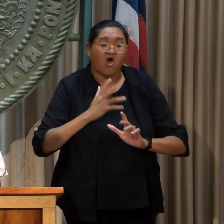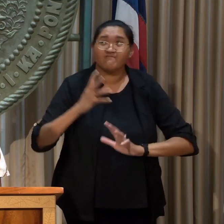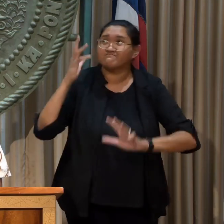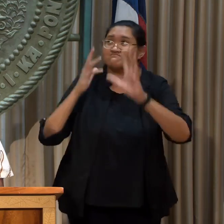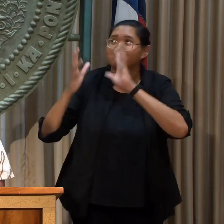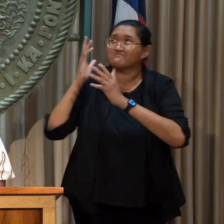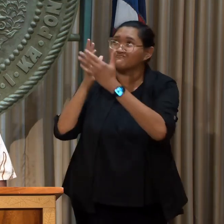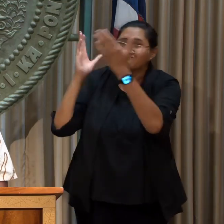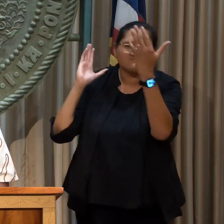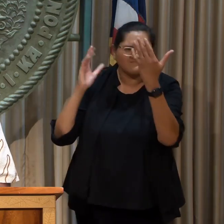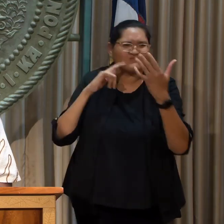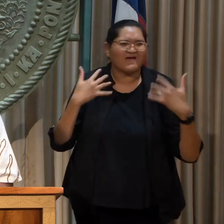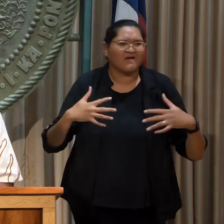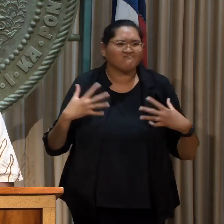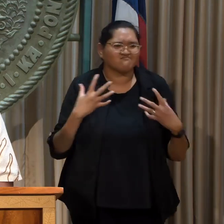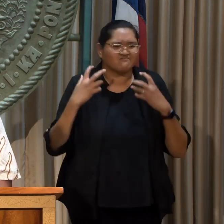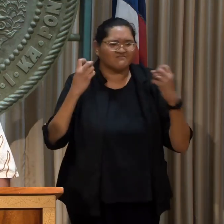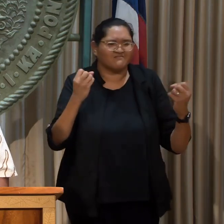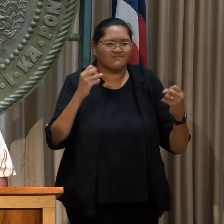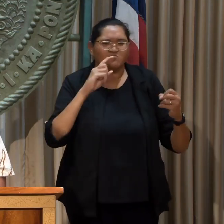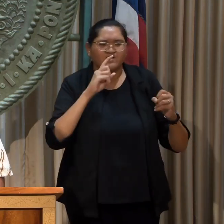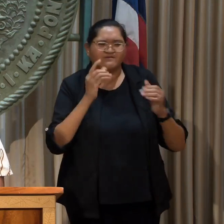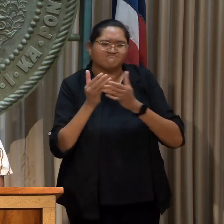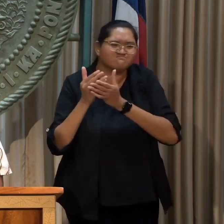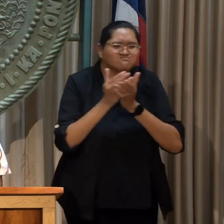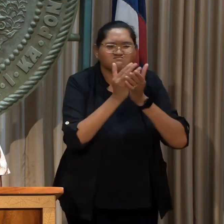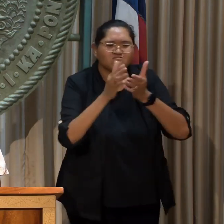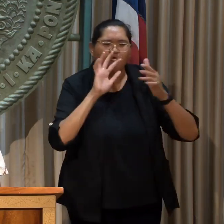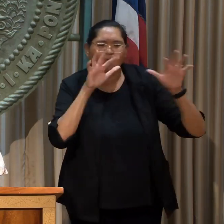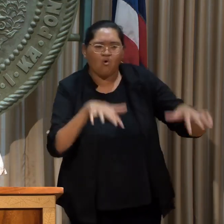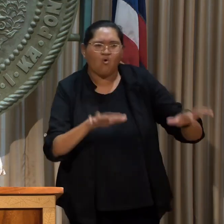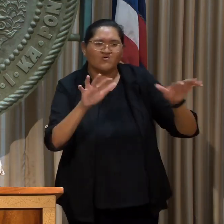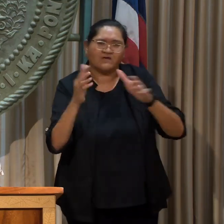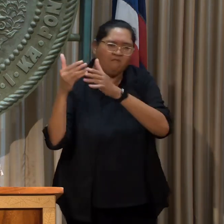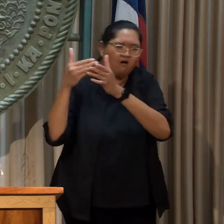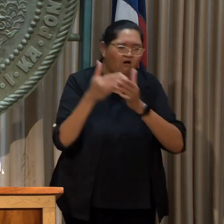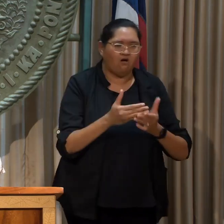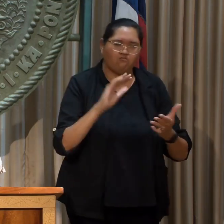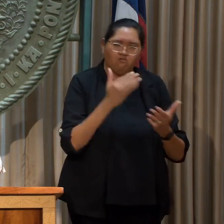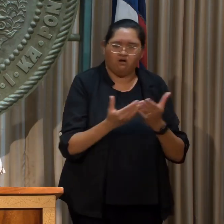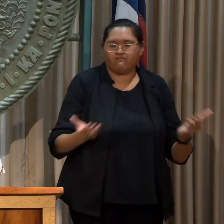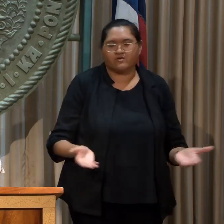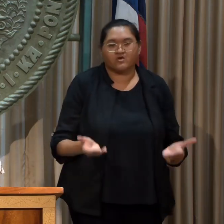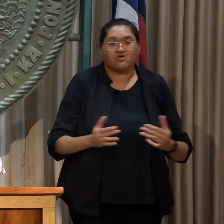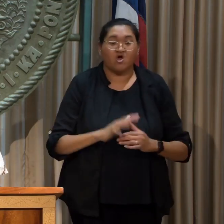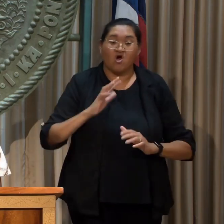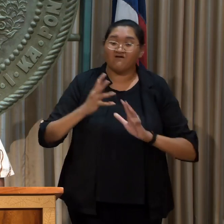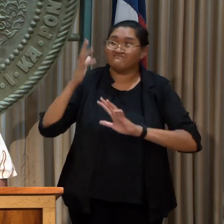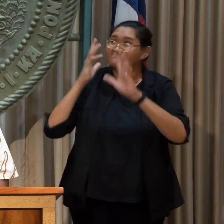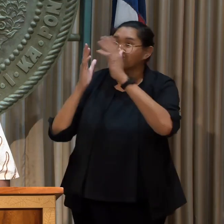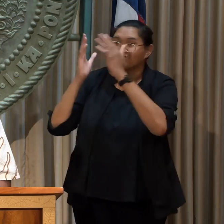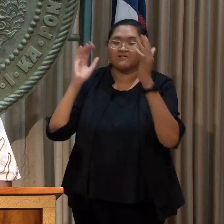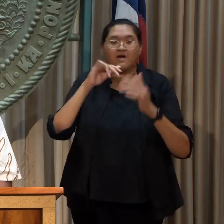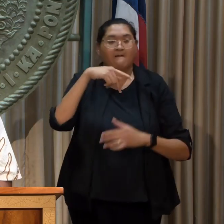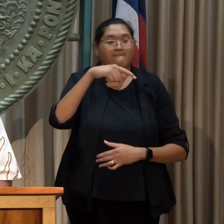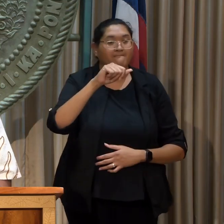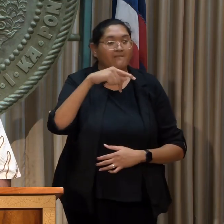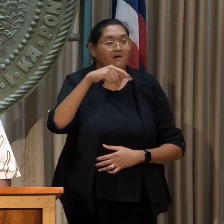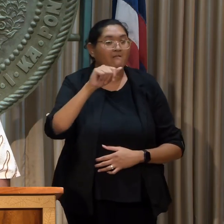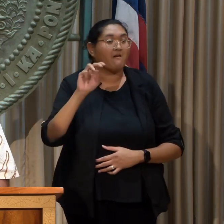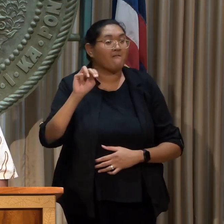had immense courage to set out across the ocean to come here. Our elders, like Papa Mau,